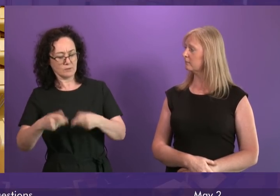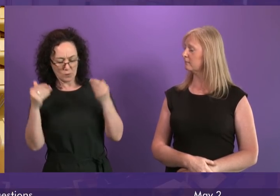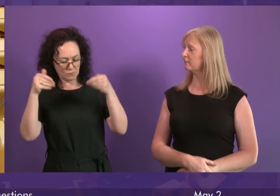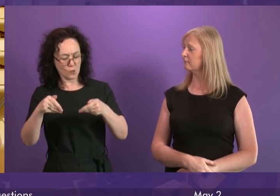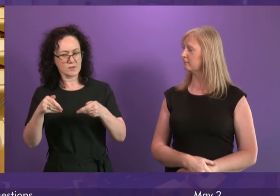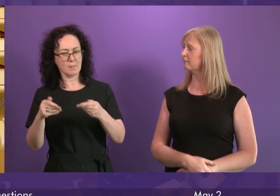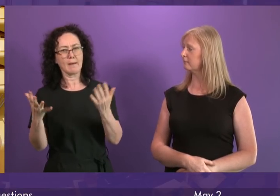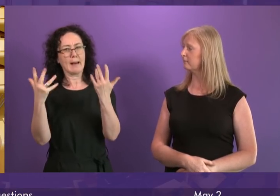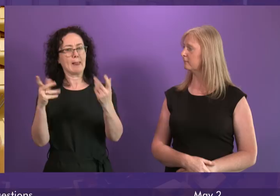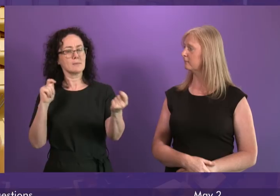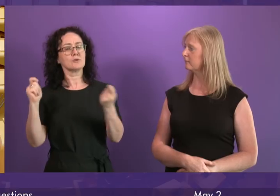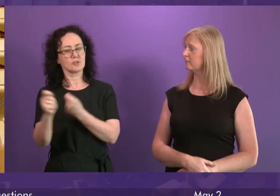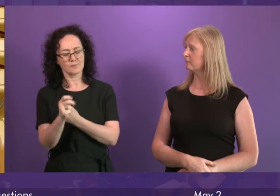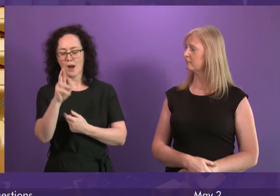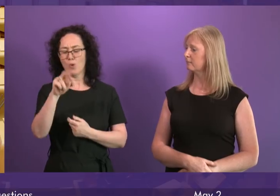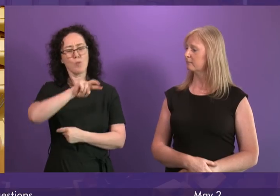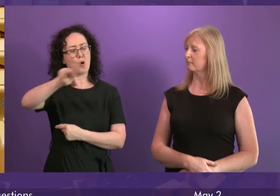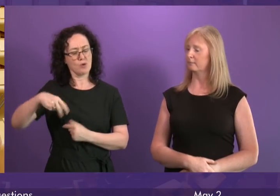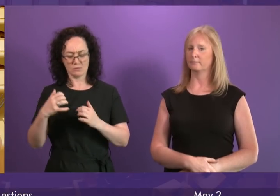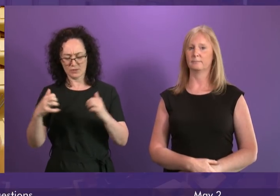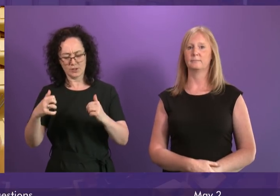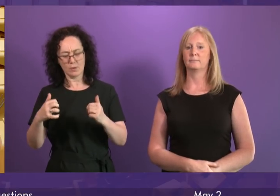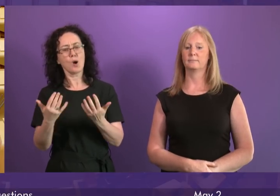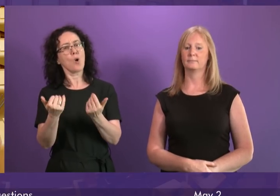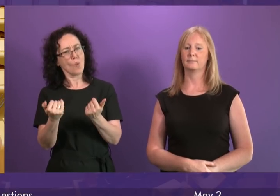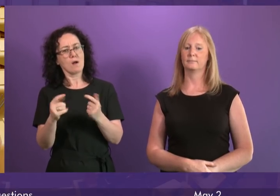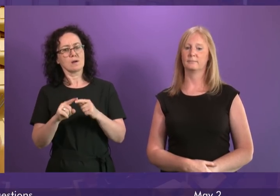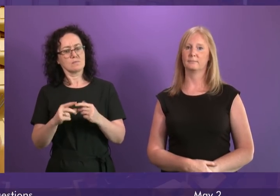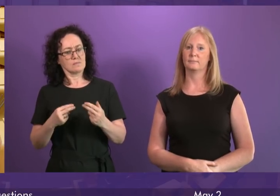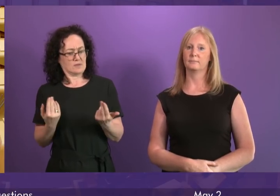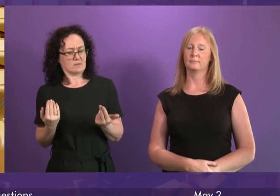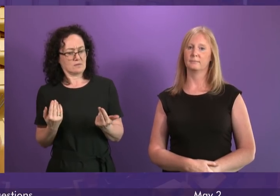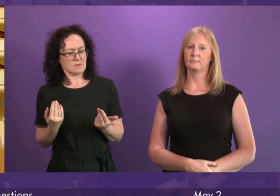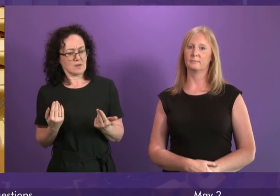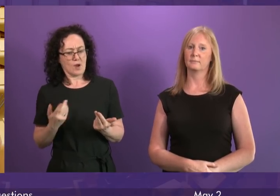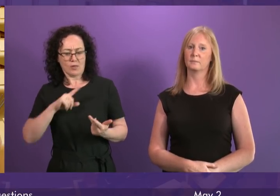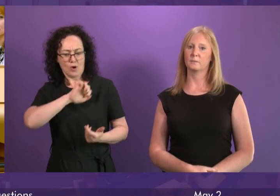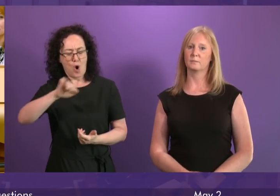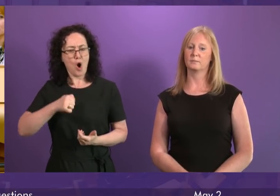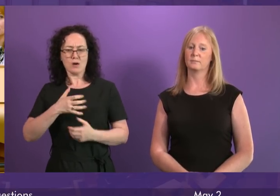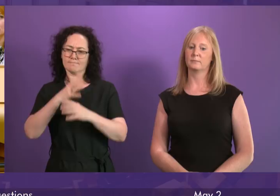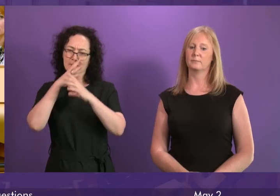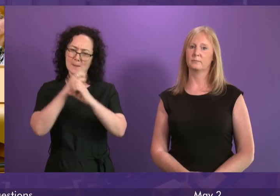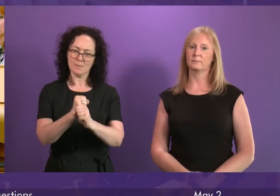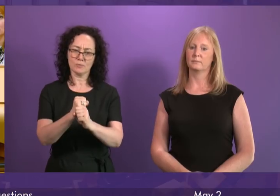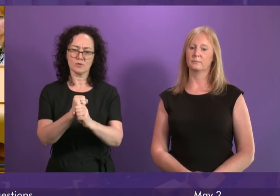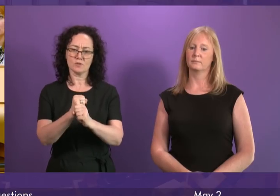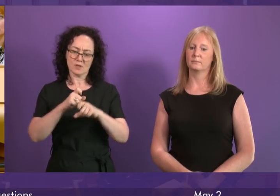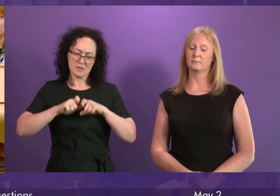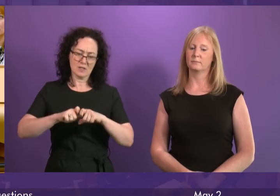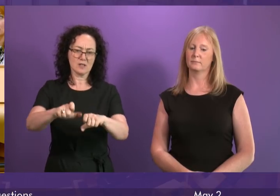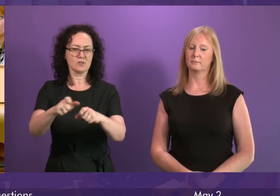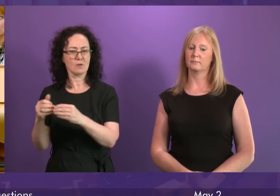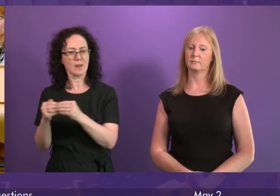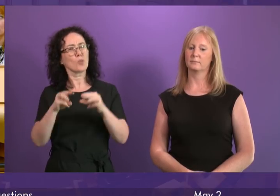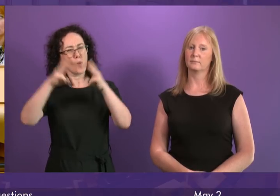hope everybody across the Chamber welcomes the fact that Scotland and the commitments that we are making today are not just continuing our role as a